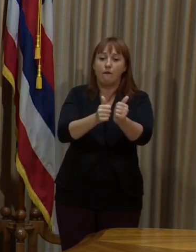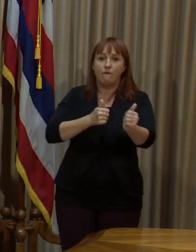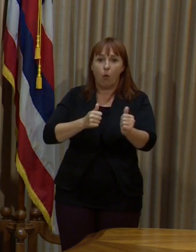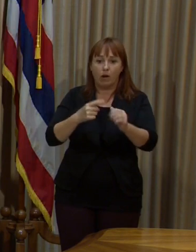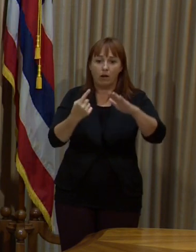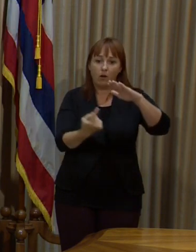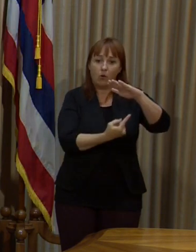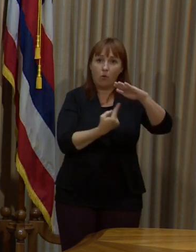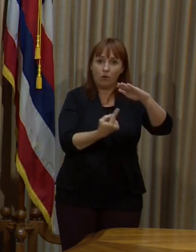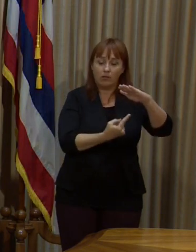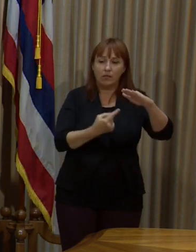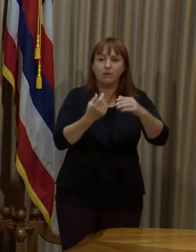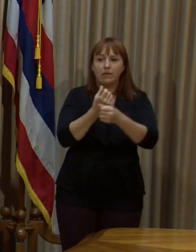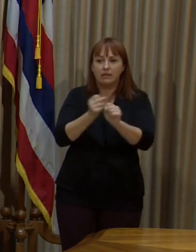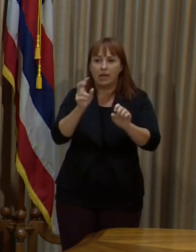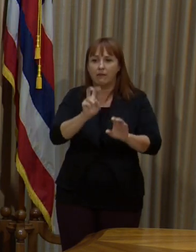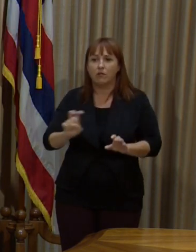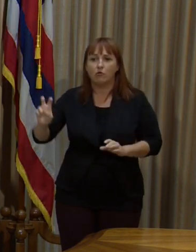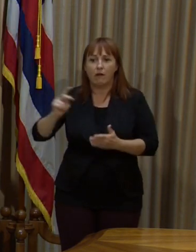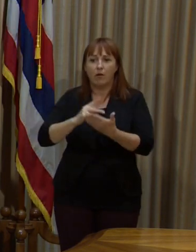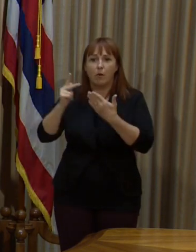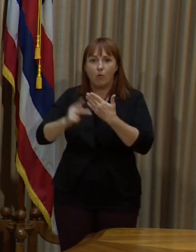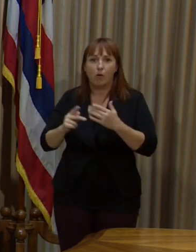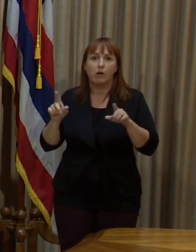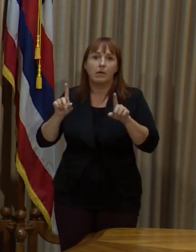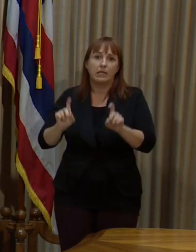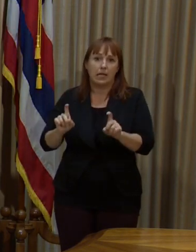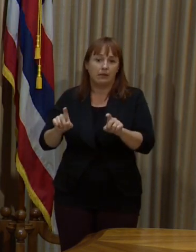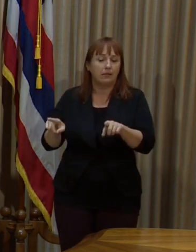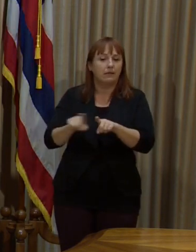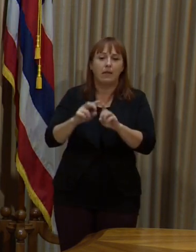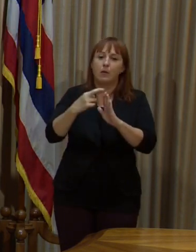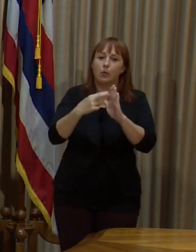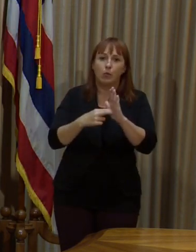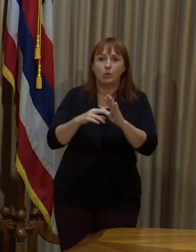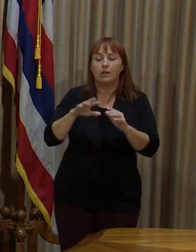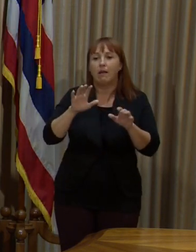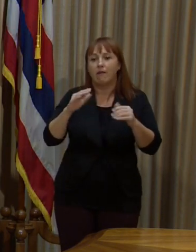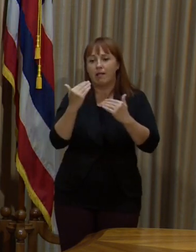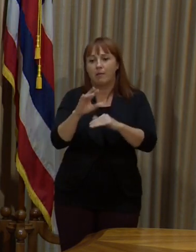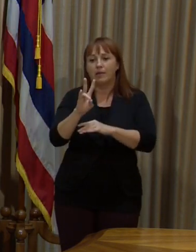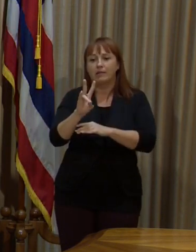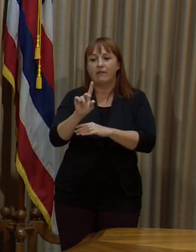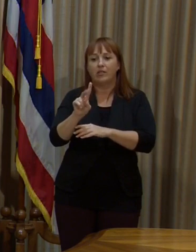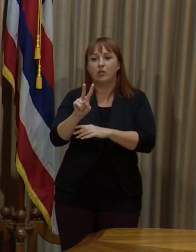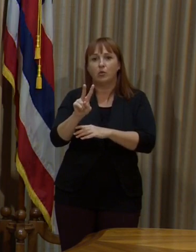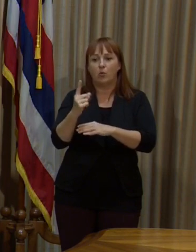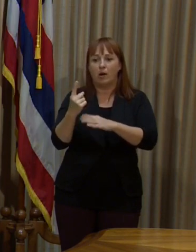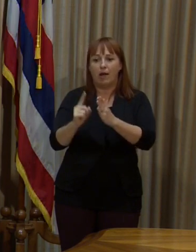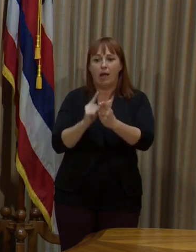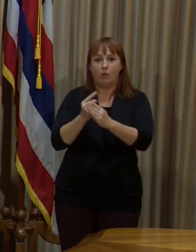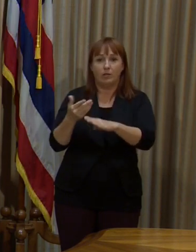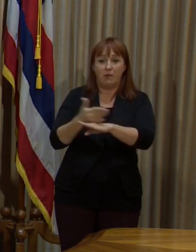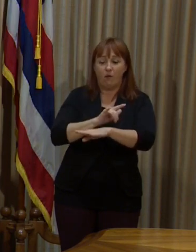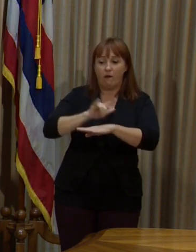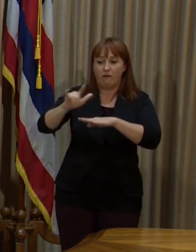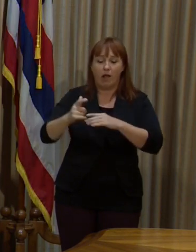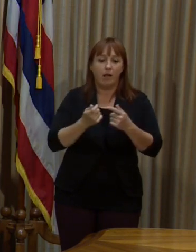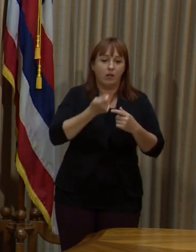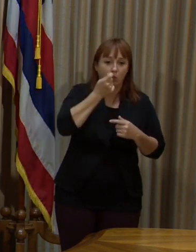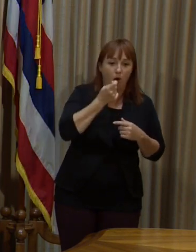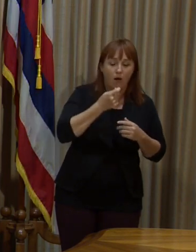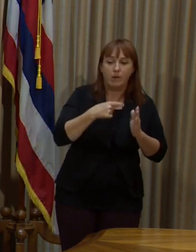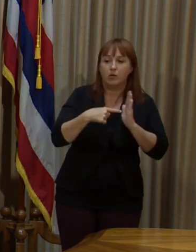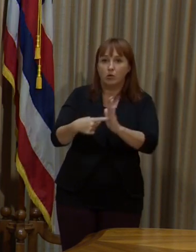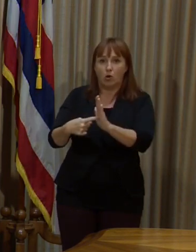have access to the Safe Travels Program and still get the test. Same rules. Within 72 hours, get the swab and then travel to avoid the quarantine.